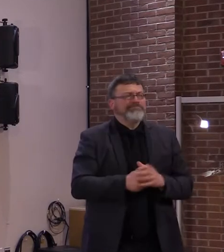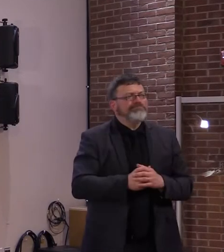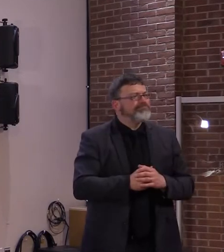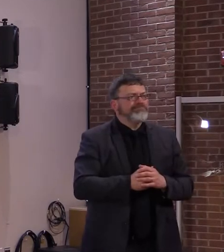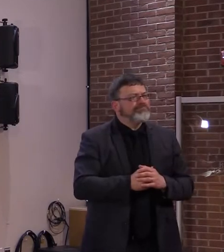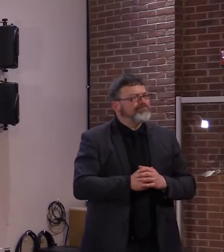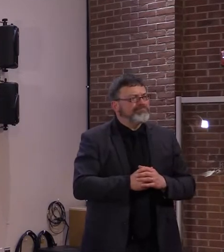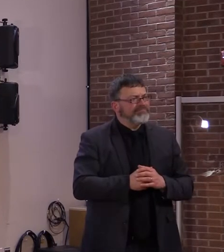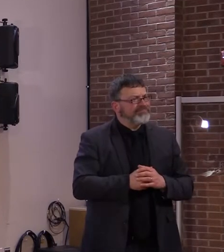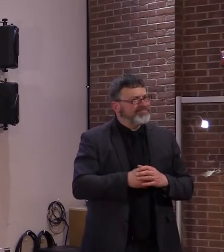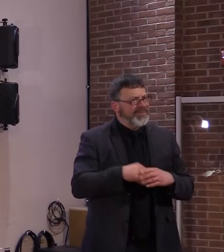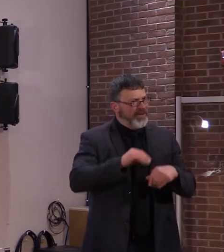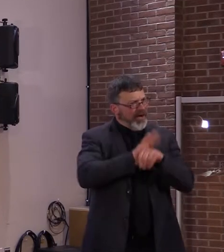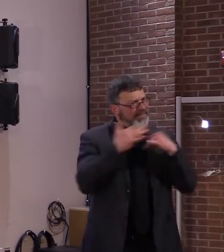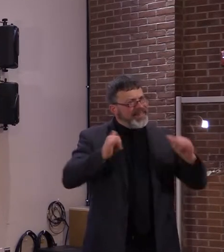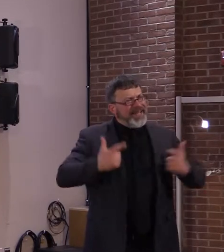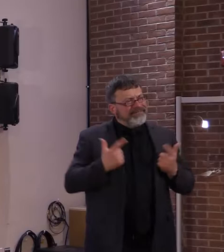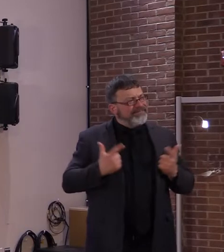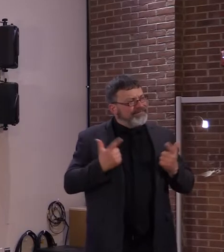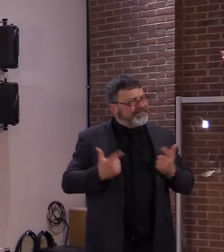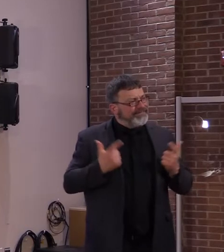to spread to the next person.